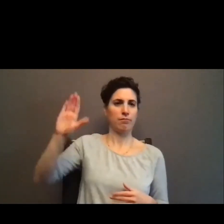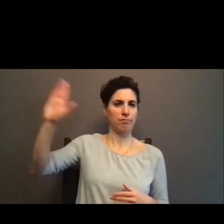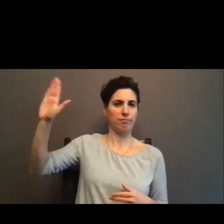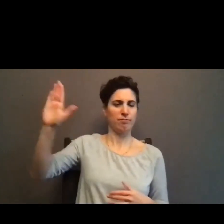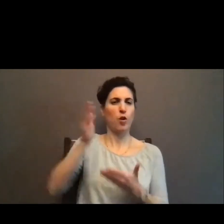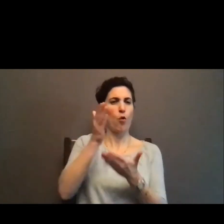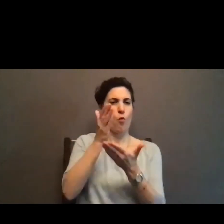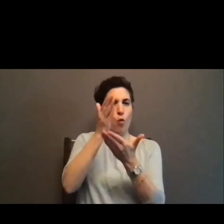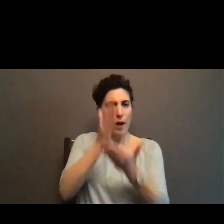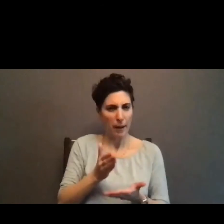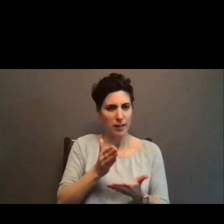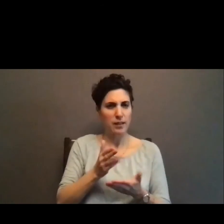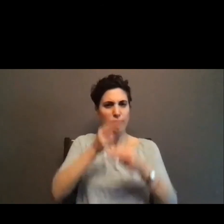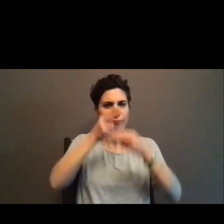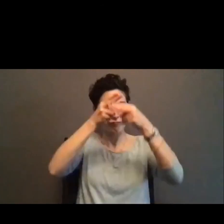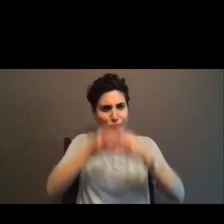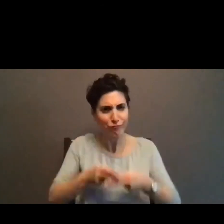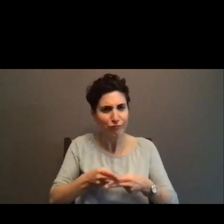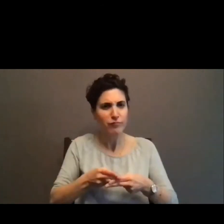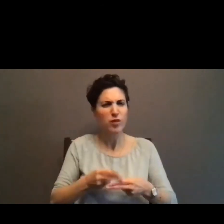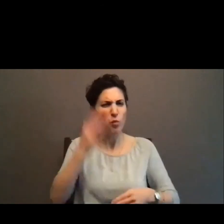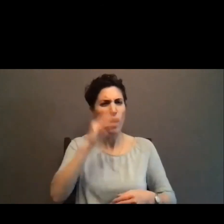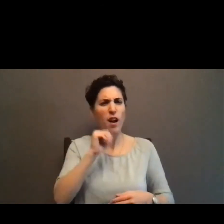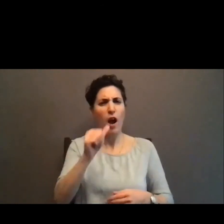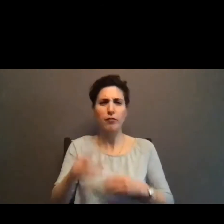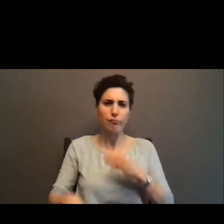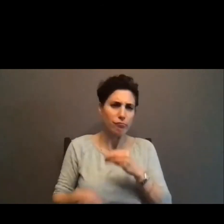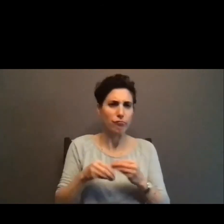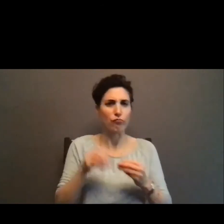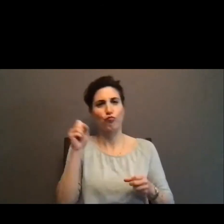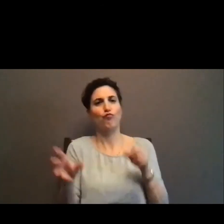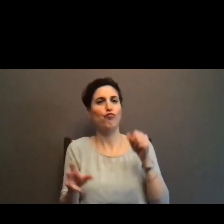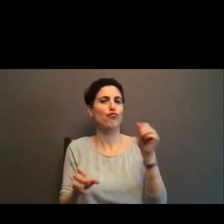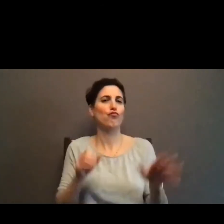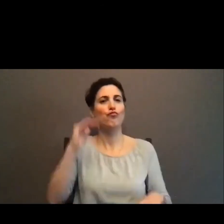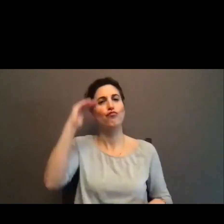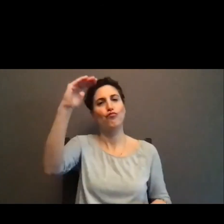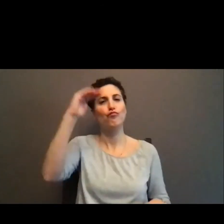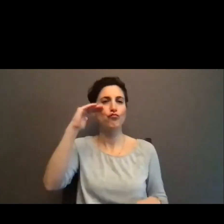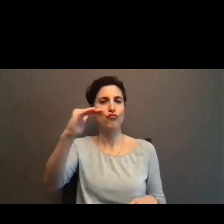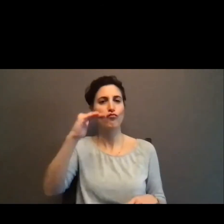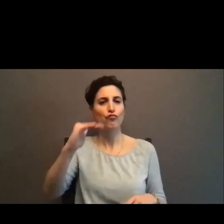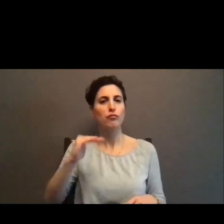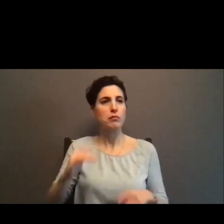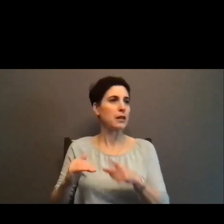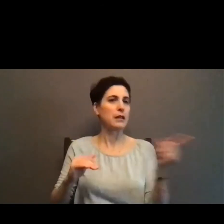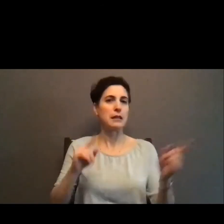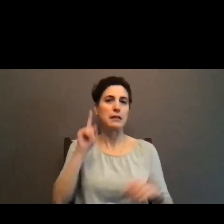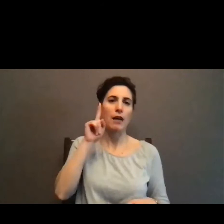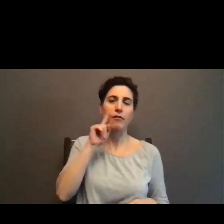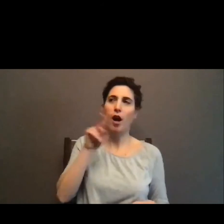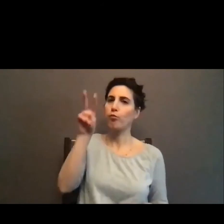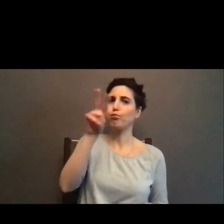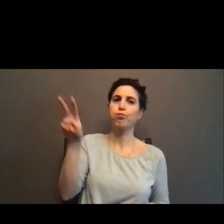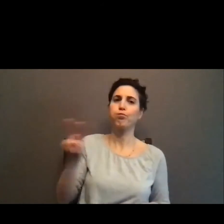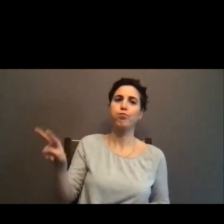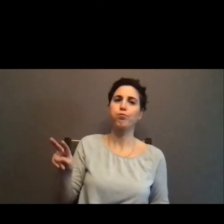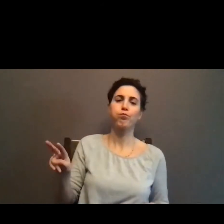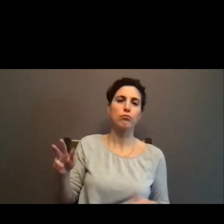in ASL, not only plain language, is much more useful for a lot of Deaf people, um,